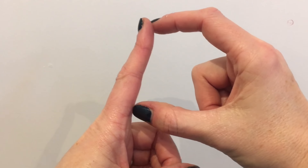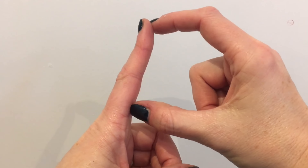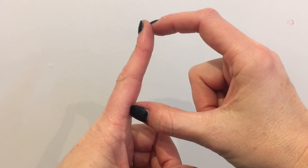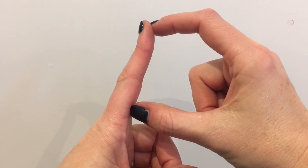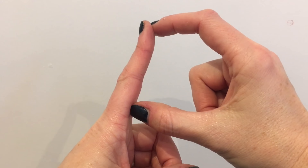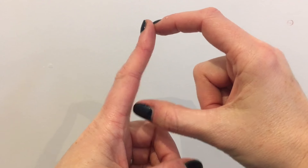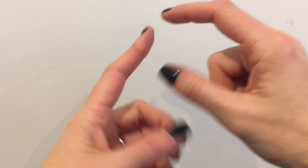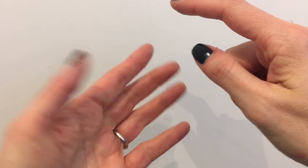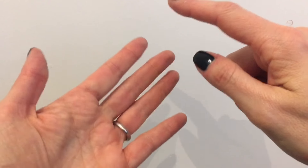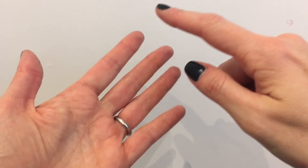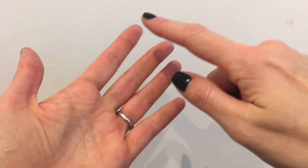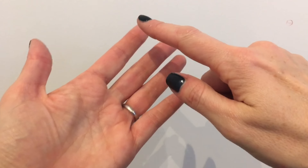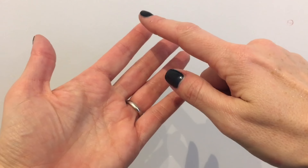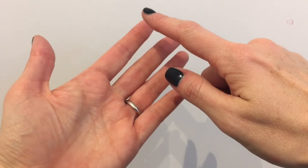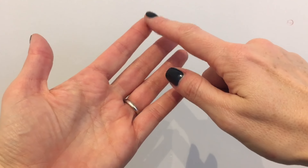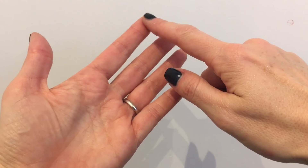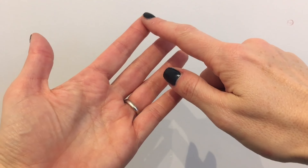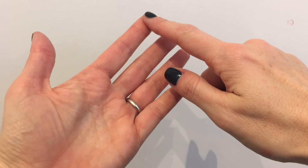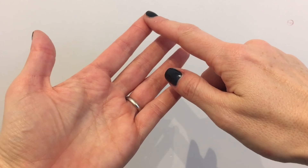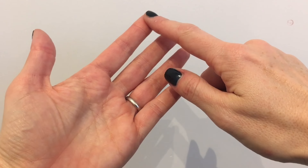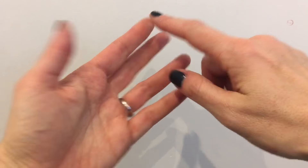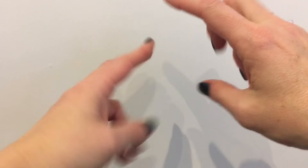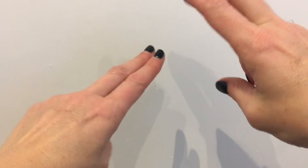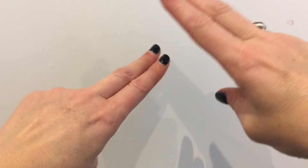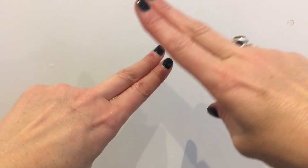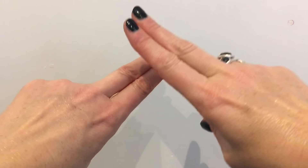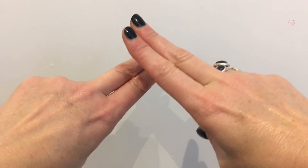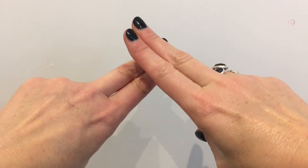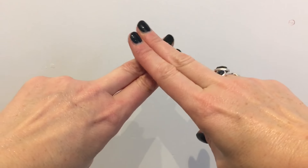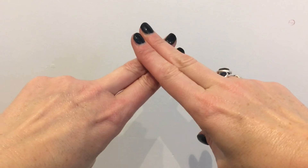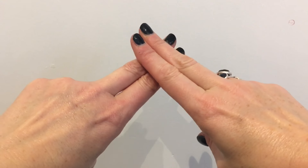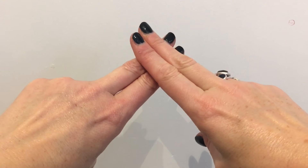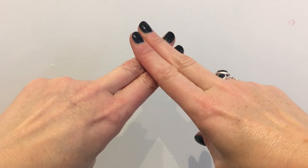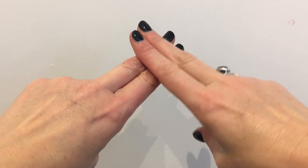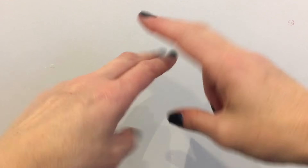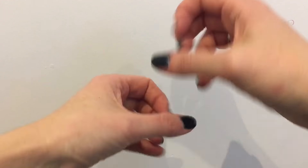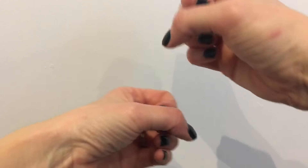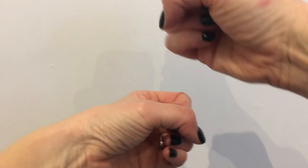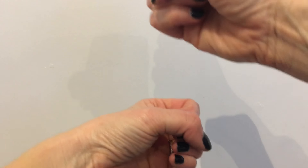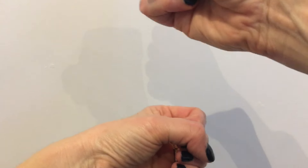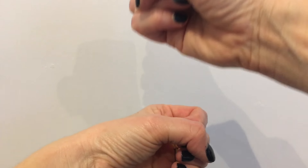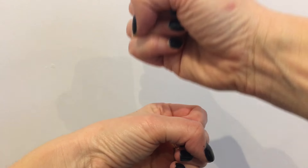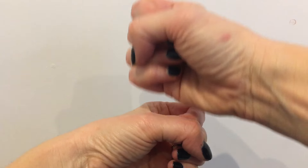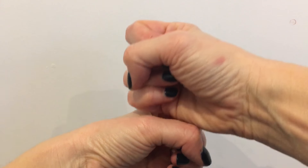E F G